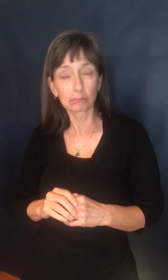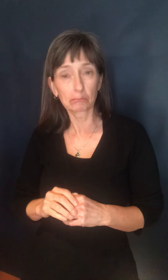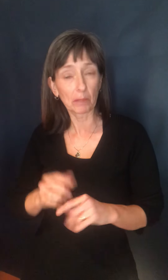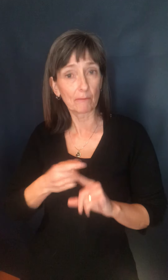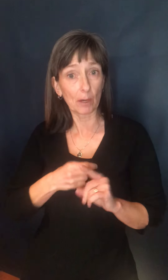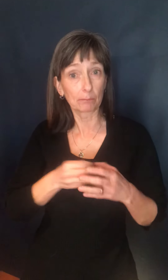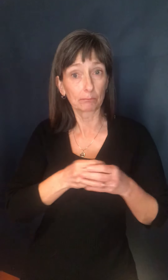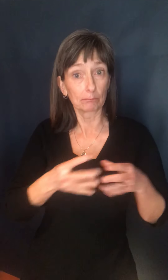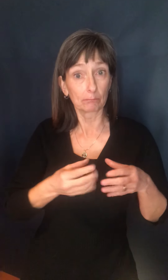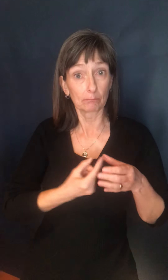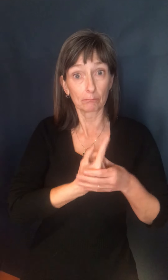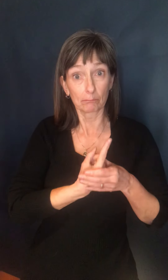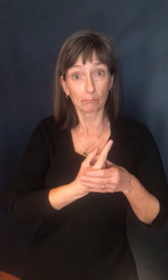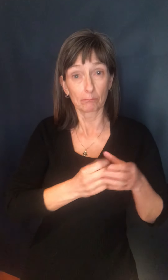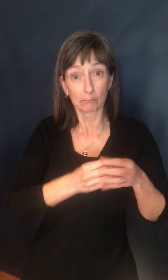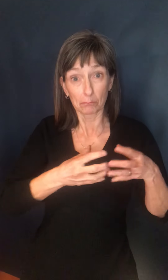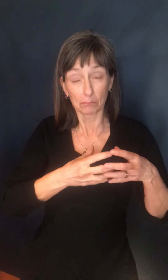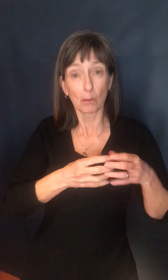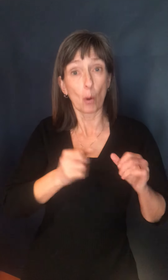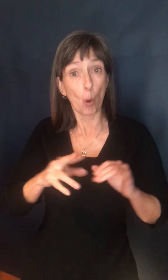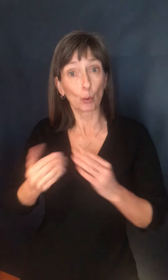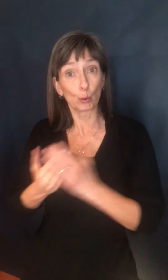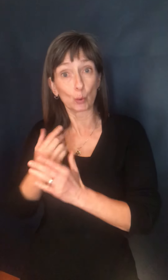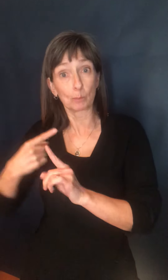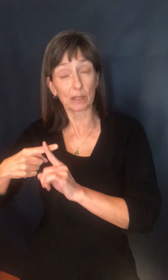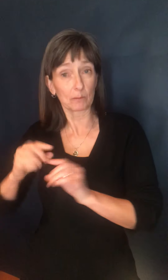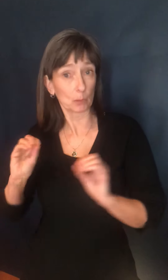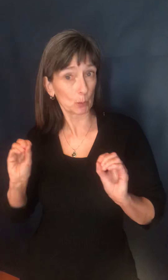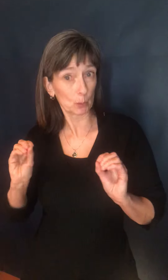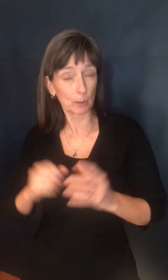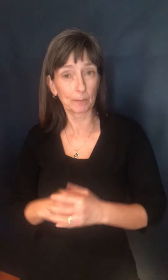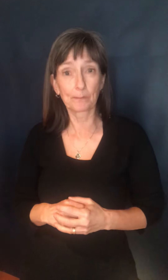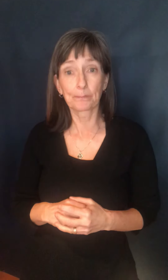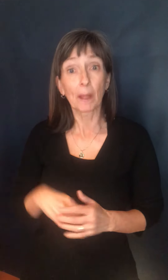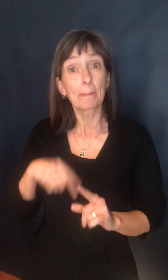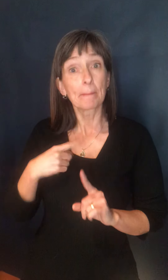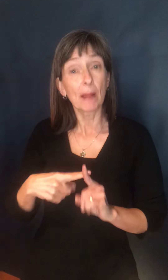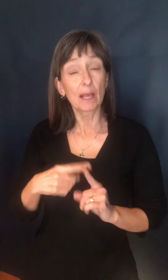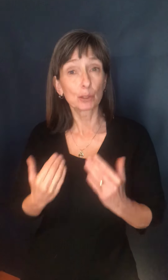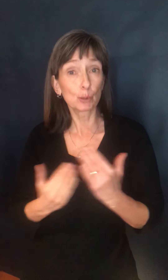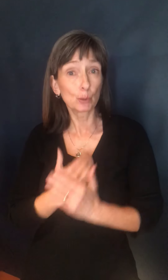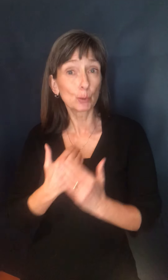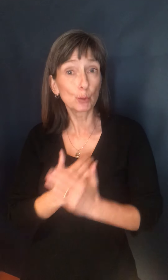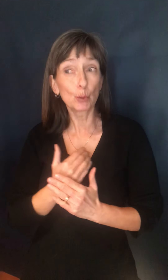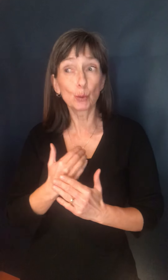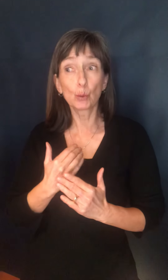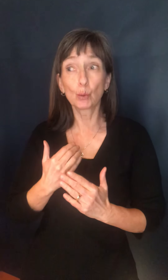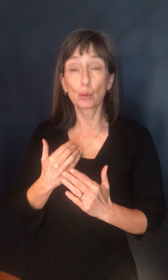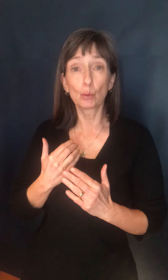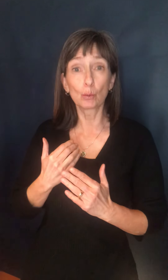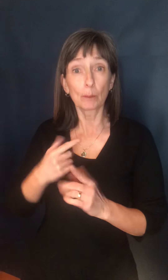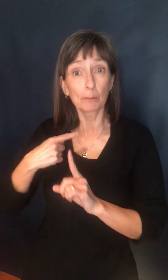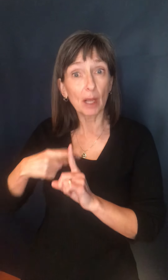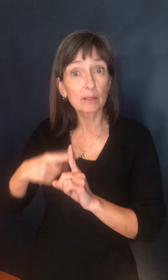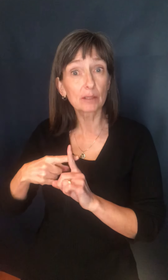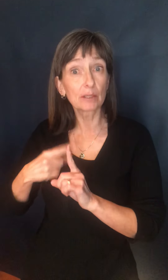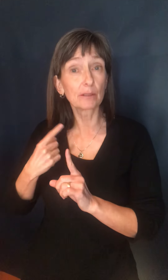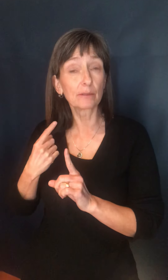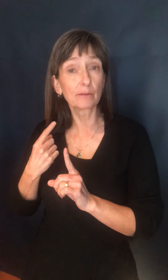new sources, and in addition, we have not had any new non-epi-linked cases related to the outbreak